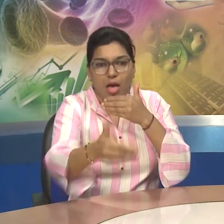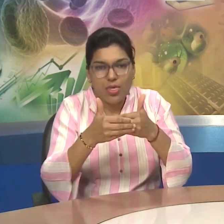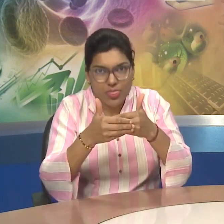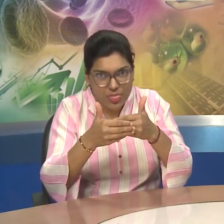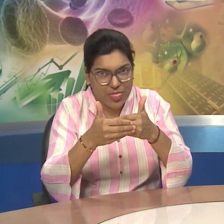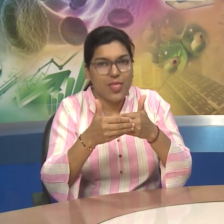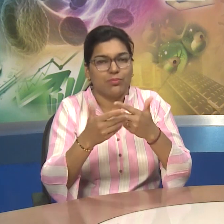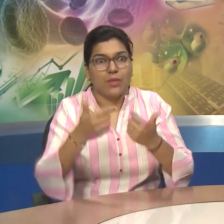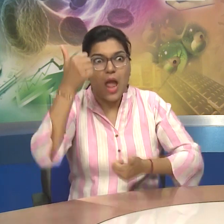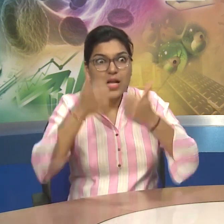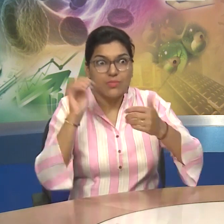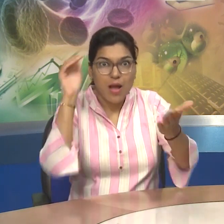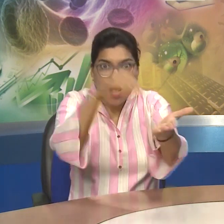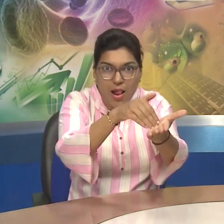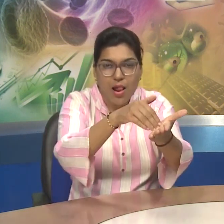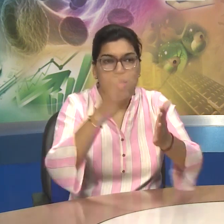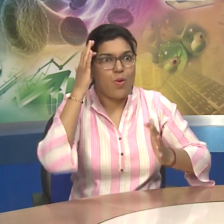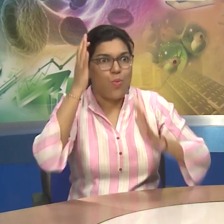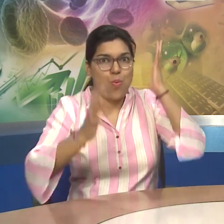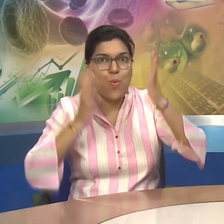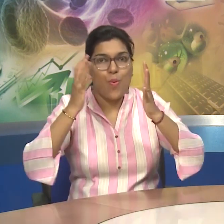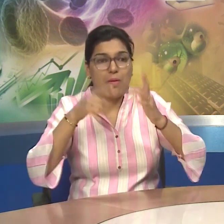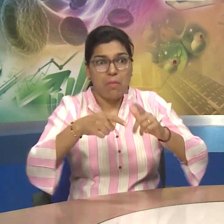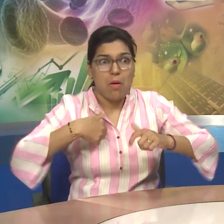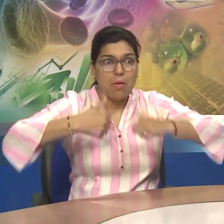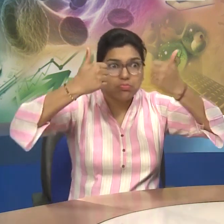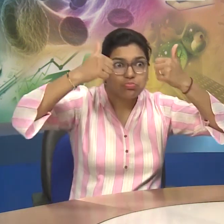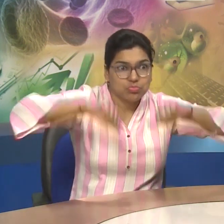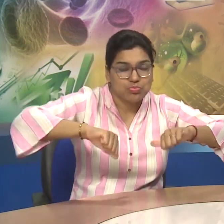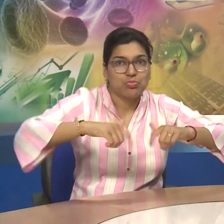Contagious And Passes